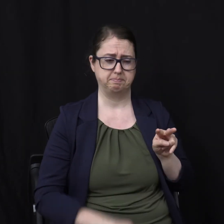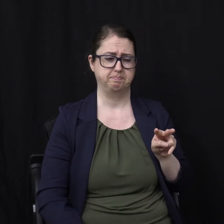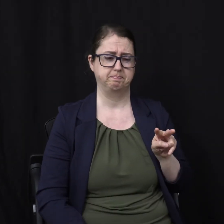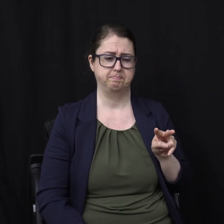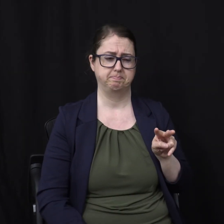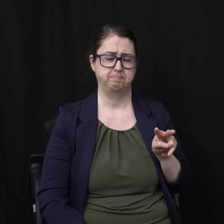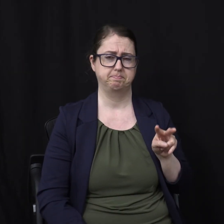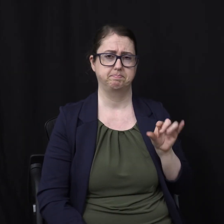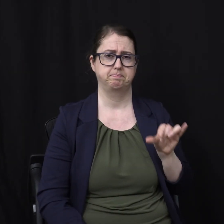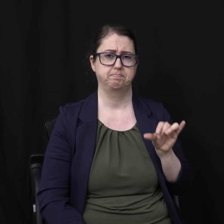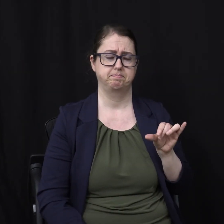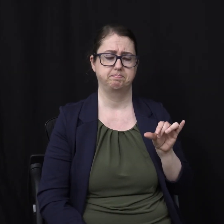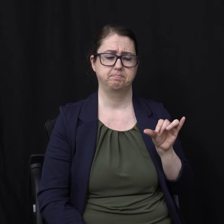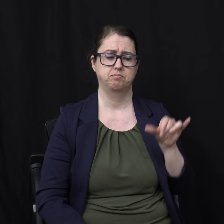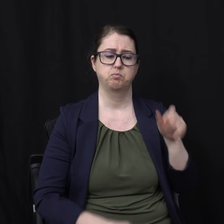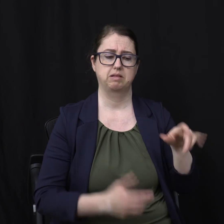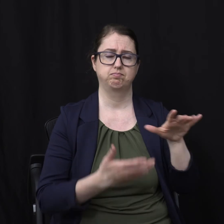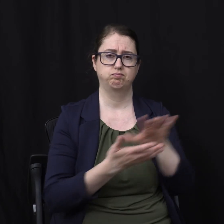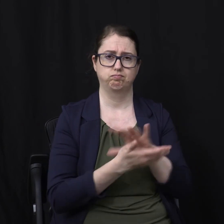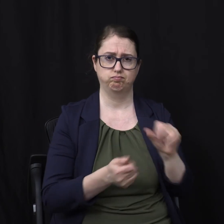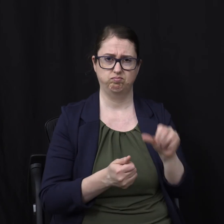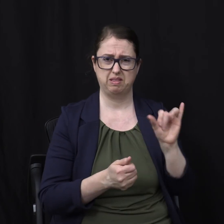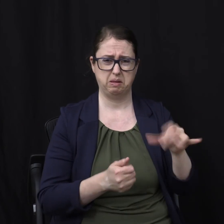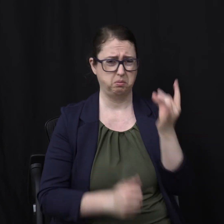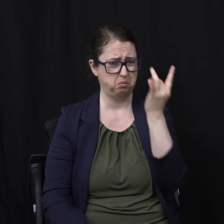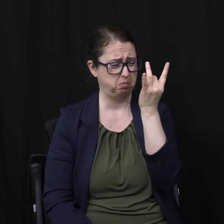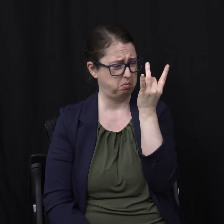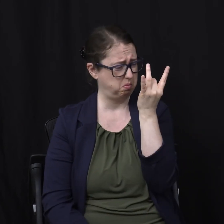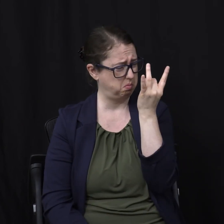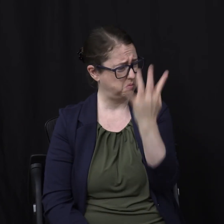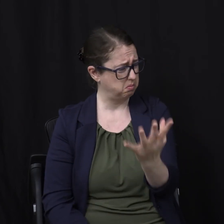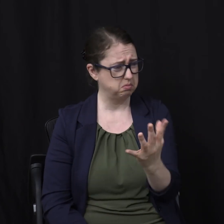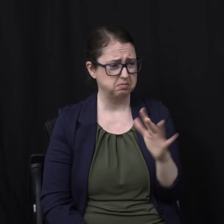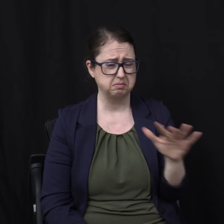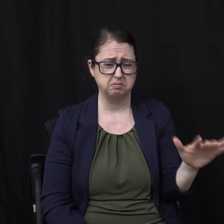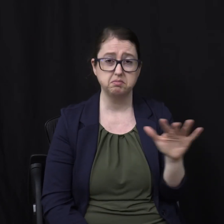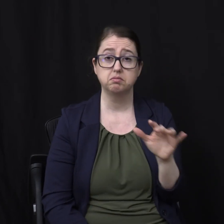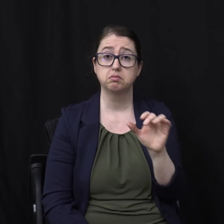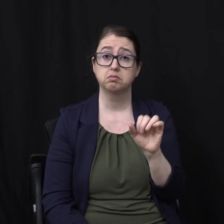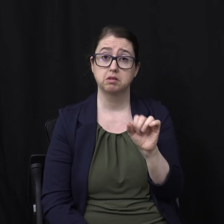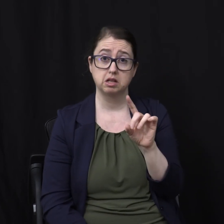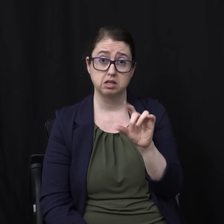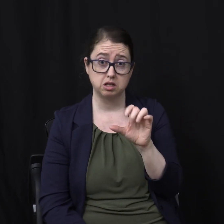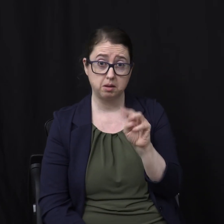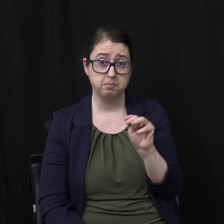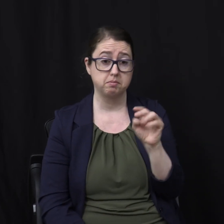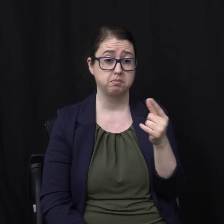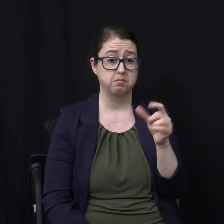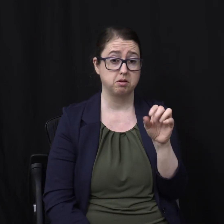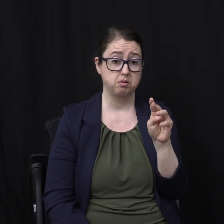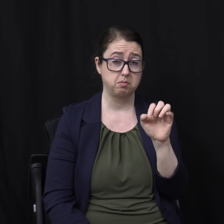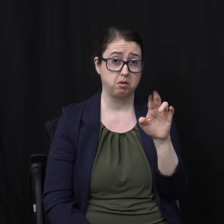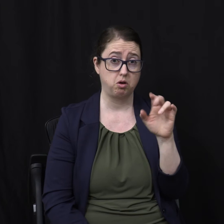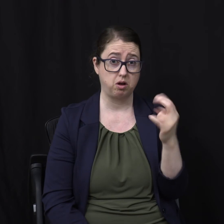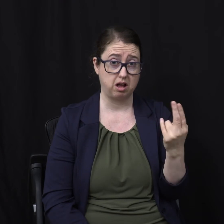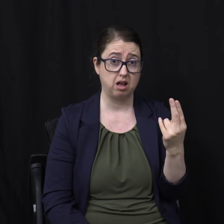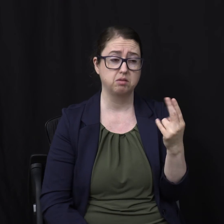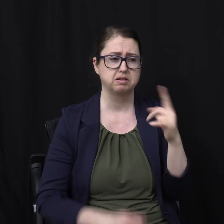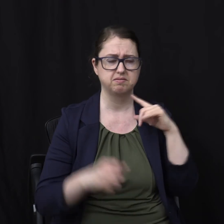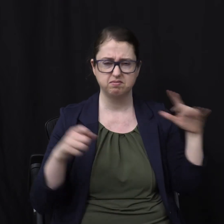Torch this This oppression This horrible wickedness And Sodom and Gomorrah Were completely destroyed Weren't they?